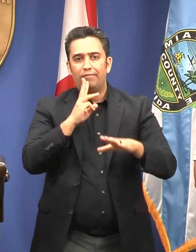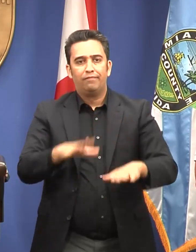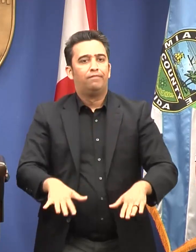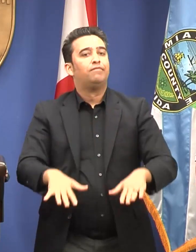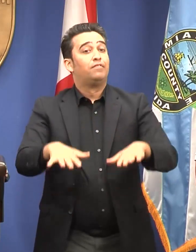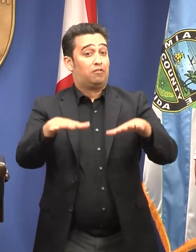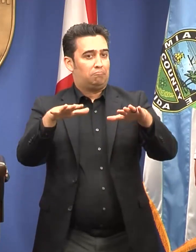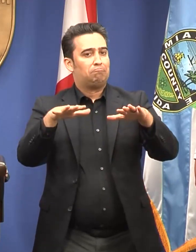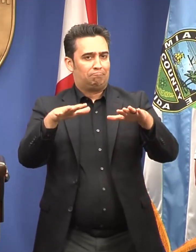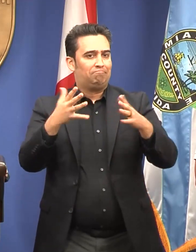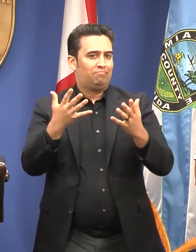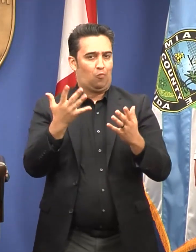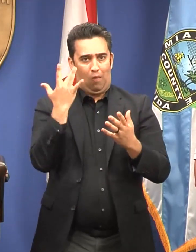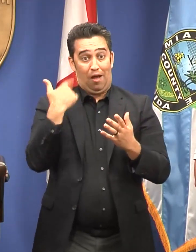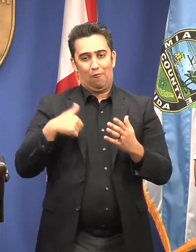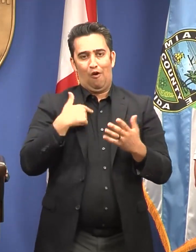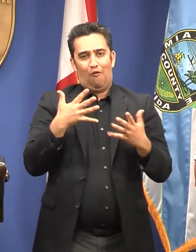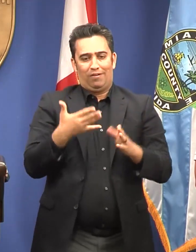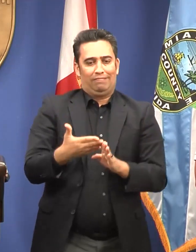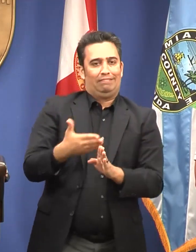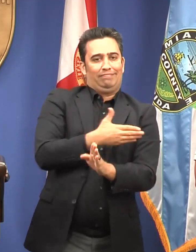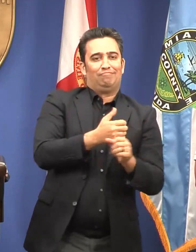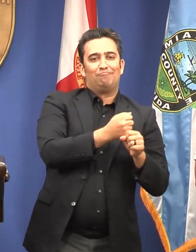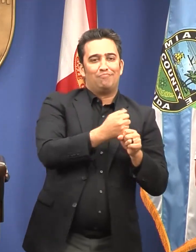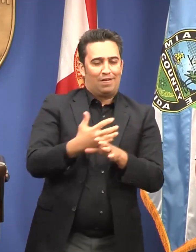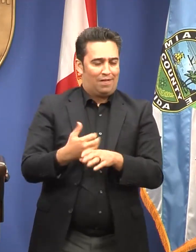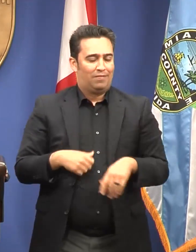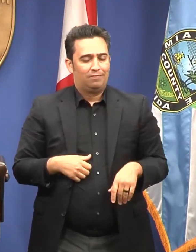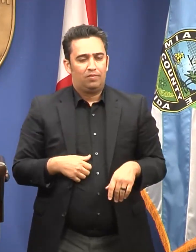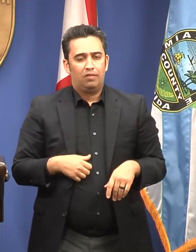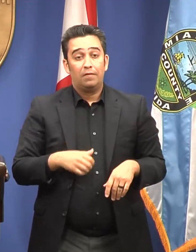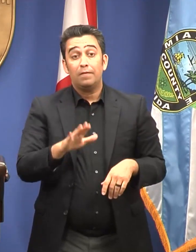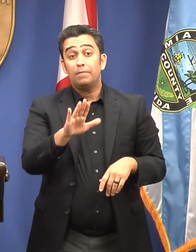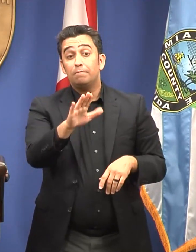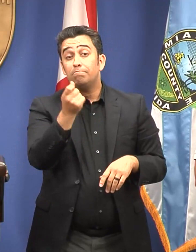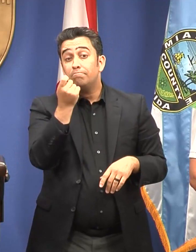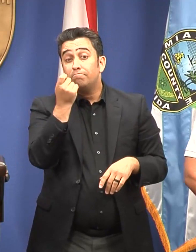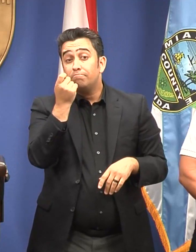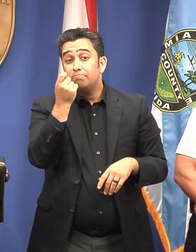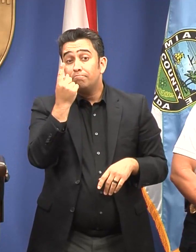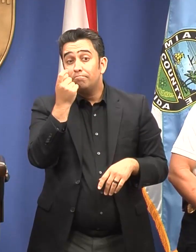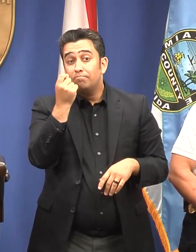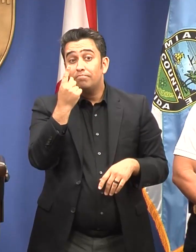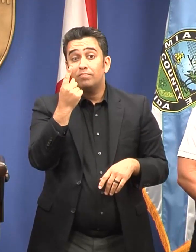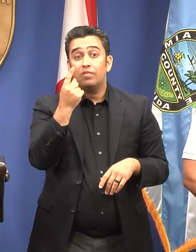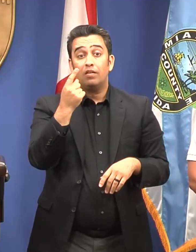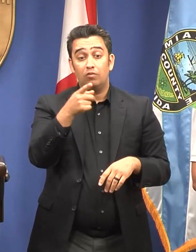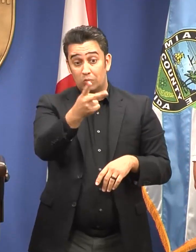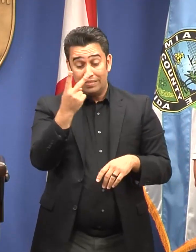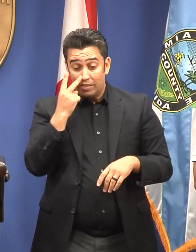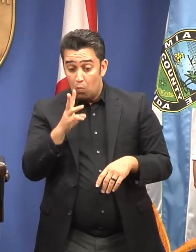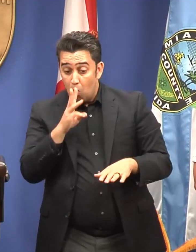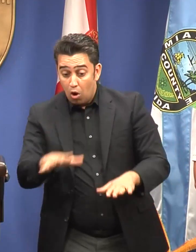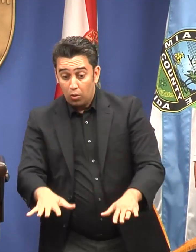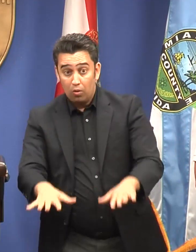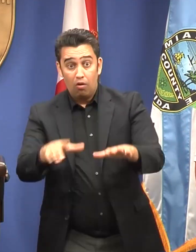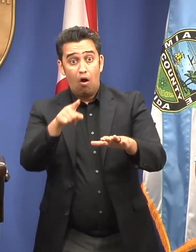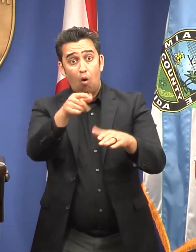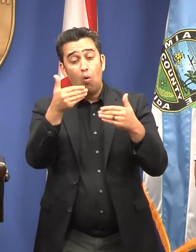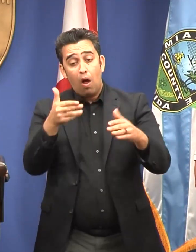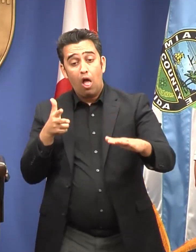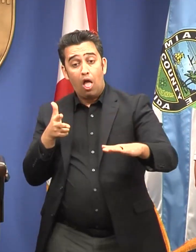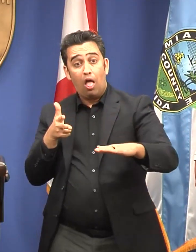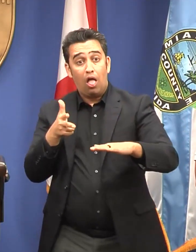due to this preparation and our readiness. It is never safe to drive or walk into floodwaters. Please,